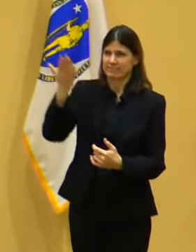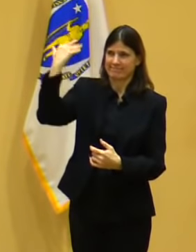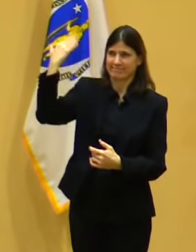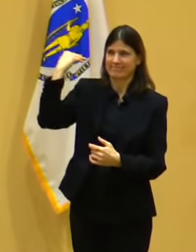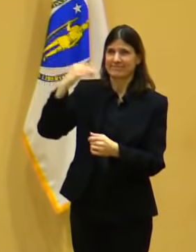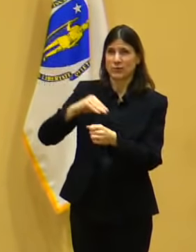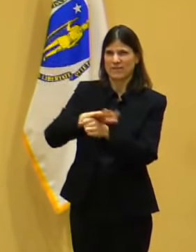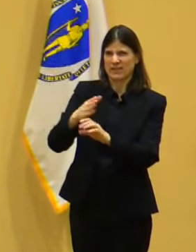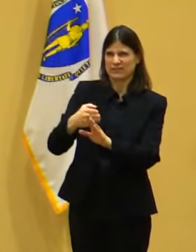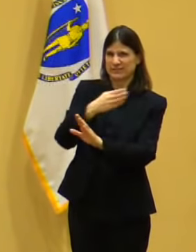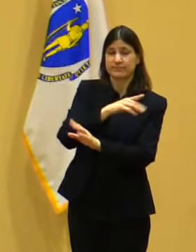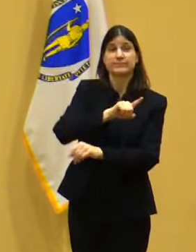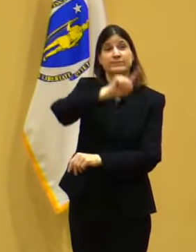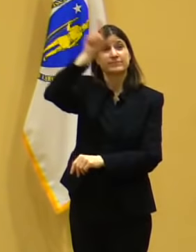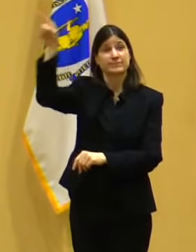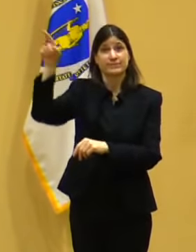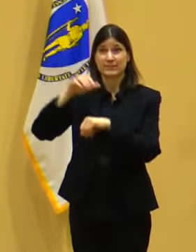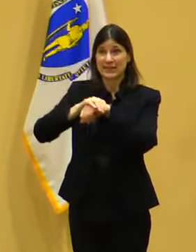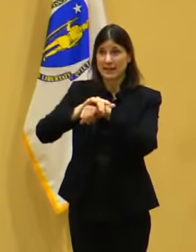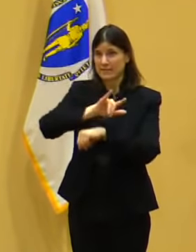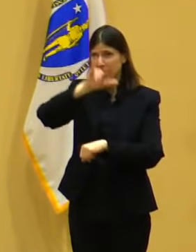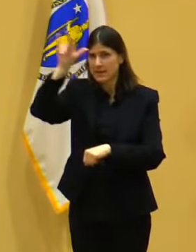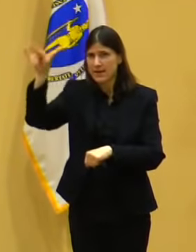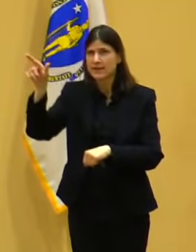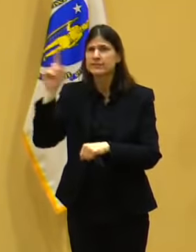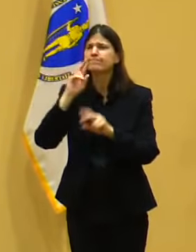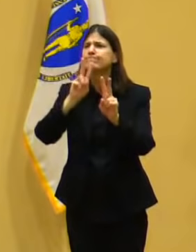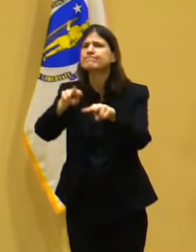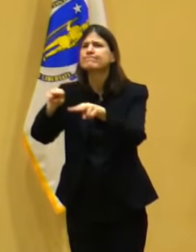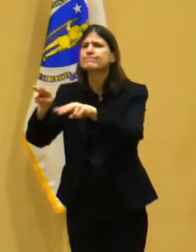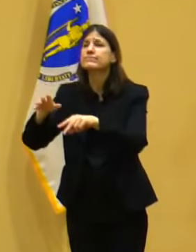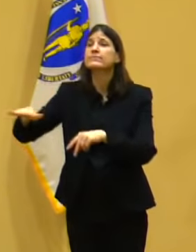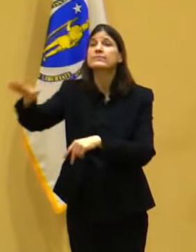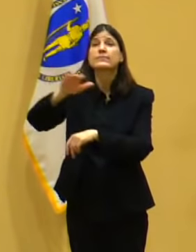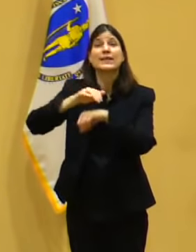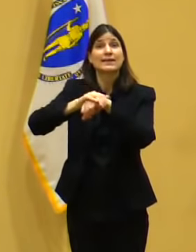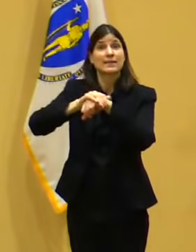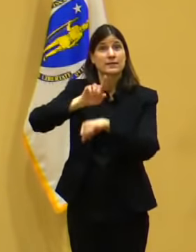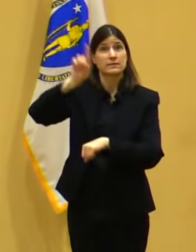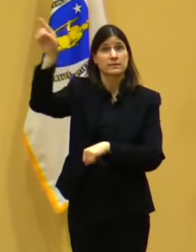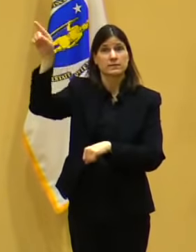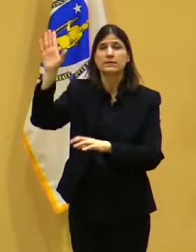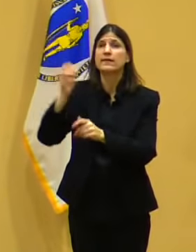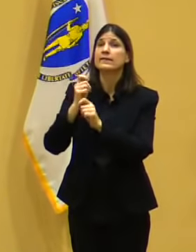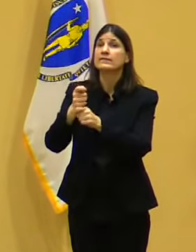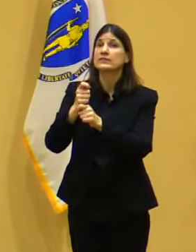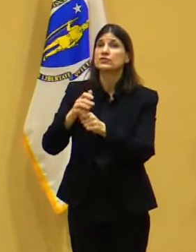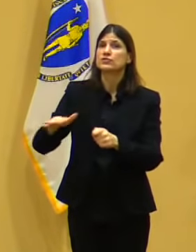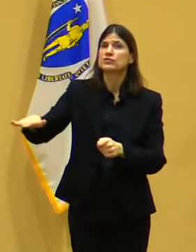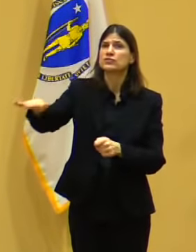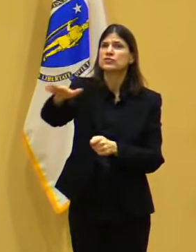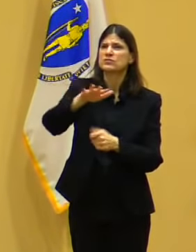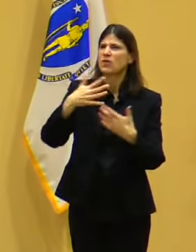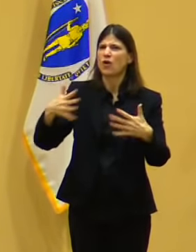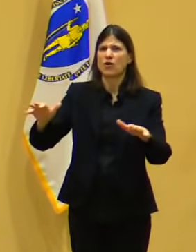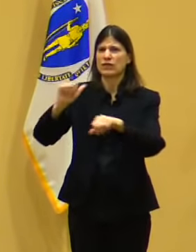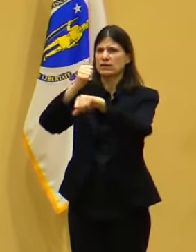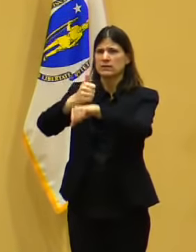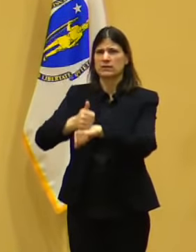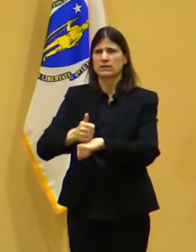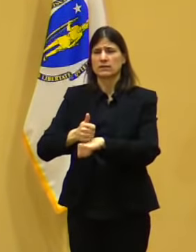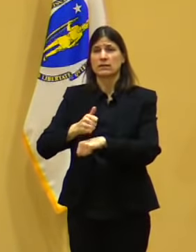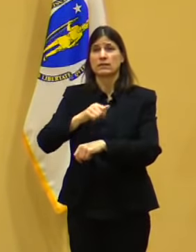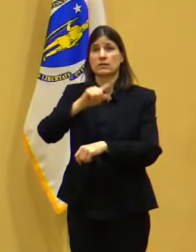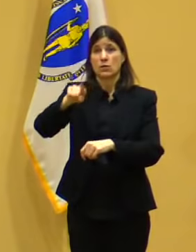in England, which had been dealing with offshore wind for years, to get a sense from them